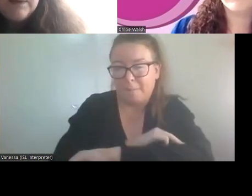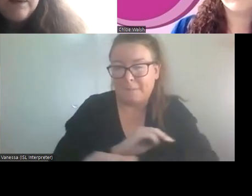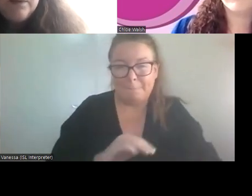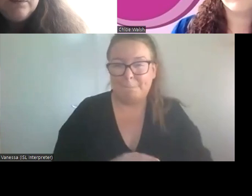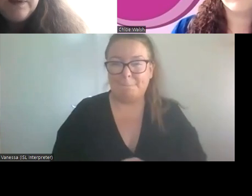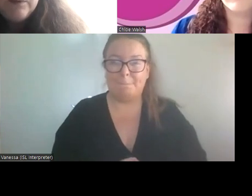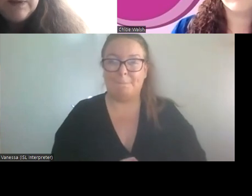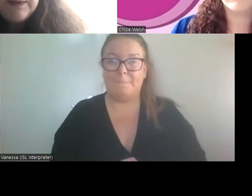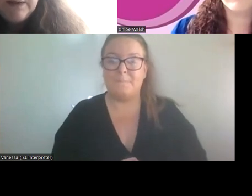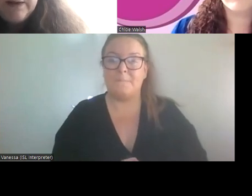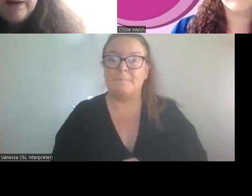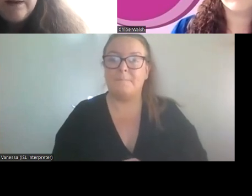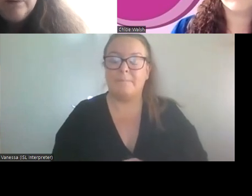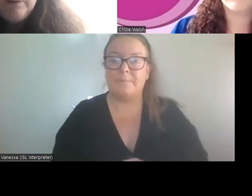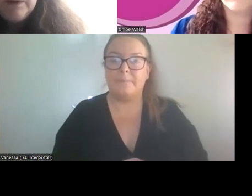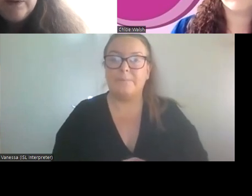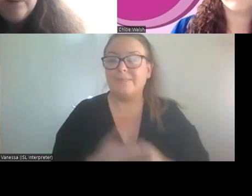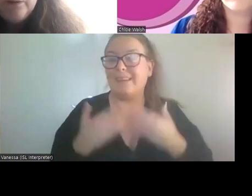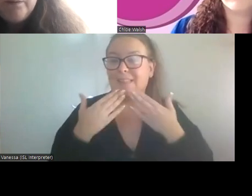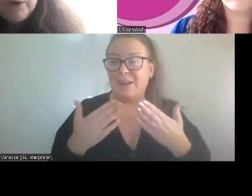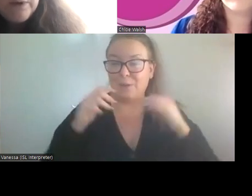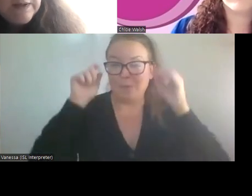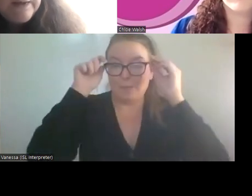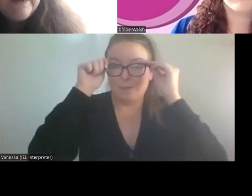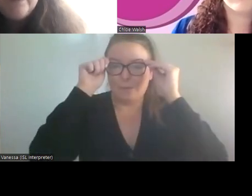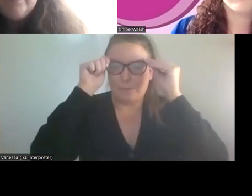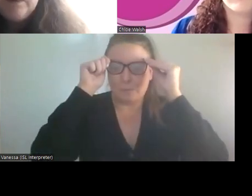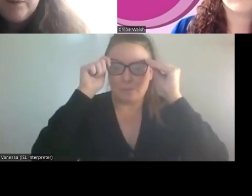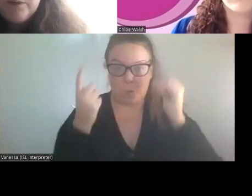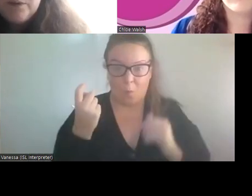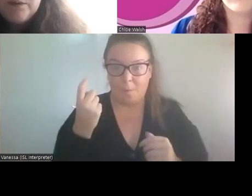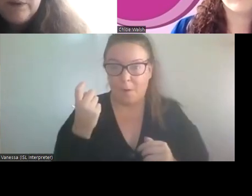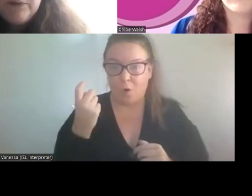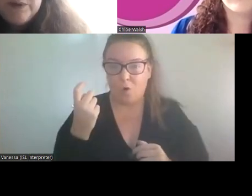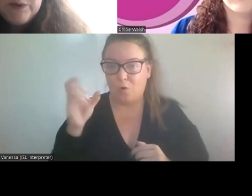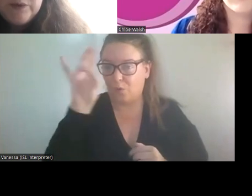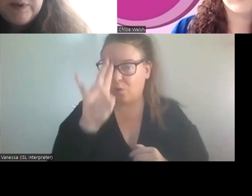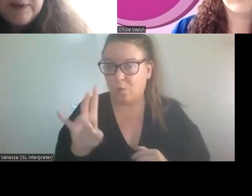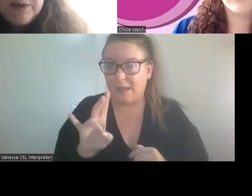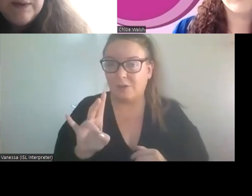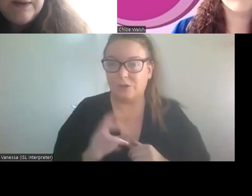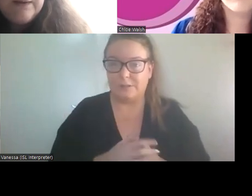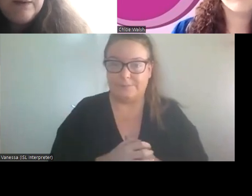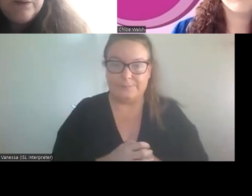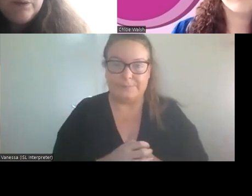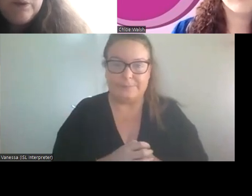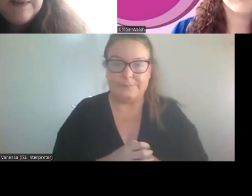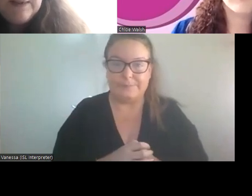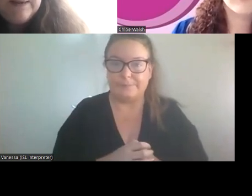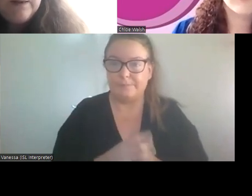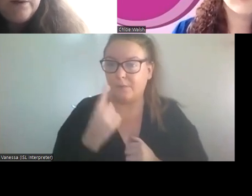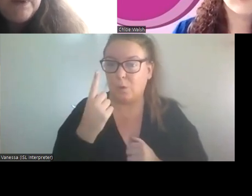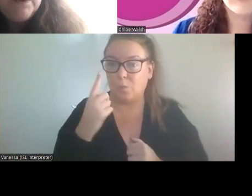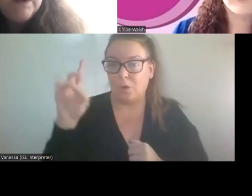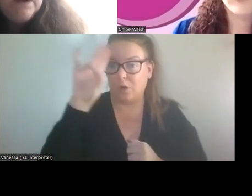Okay. Thank you. Thank you for that. Uh, we might have time for one more, um, before we finish off the session. Uh, and there was one